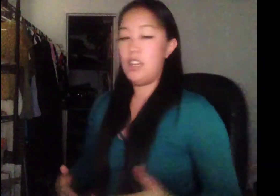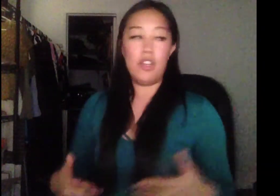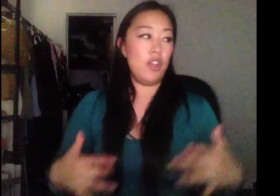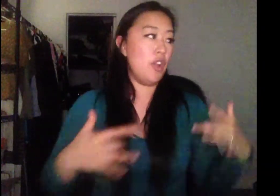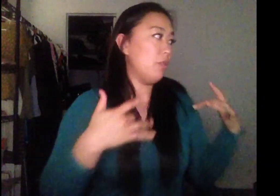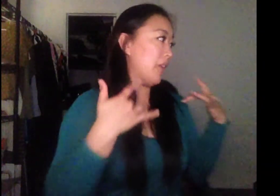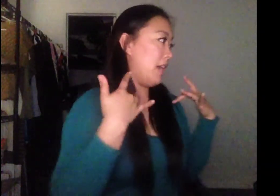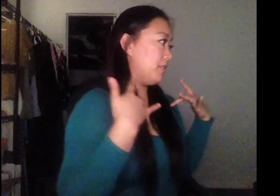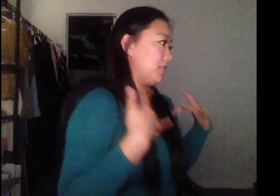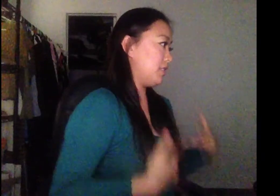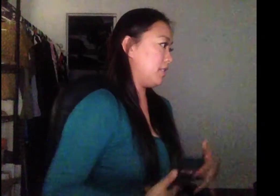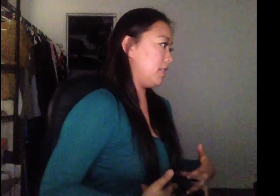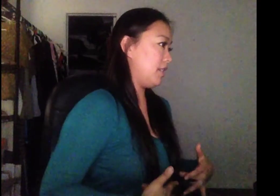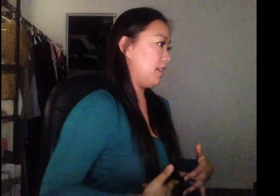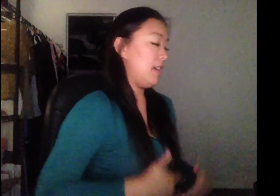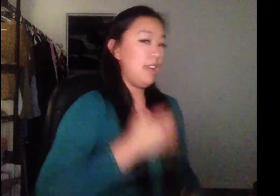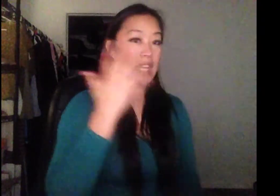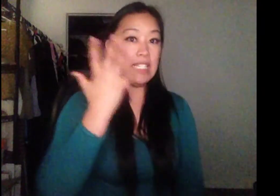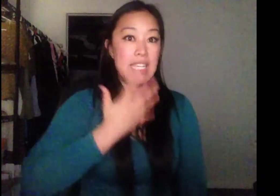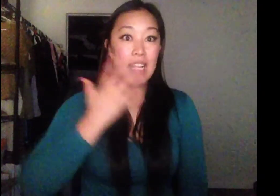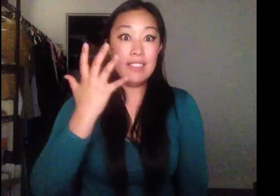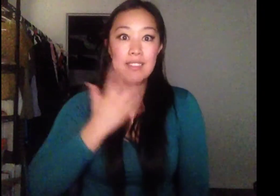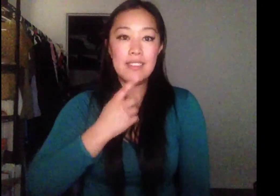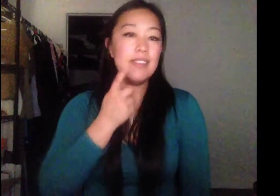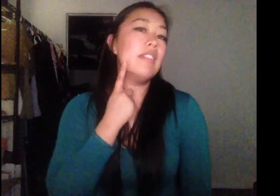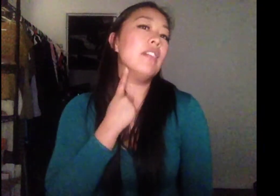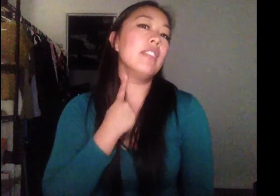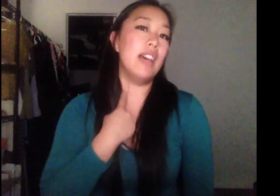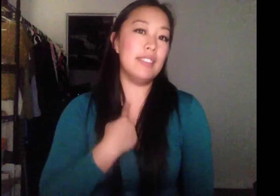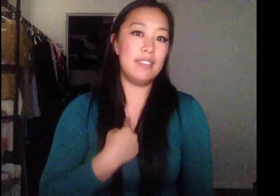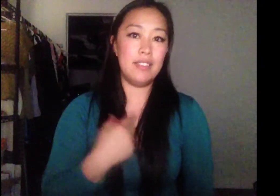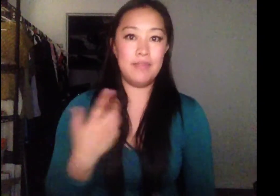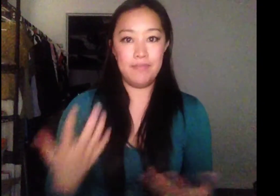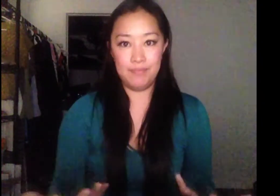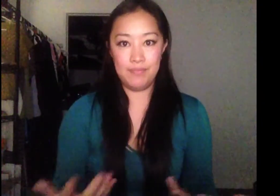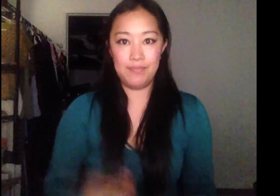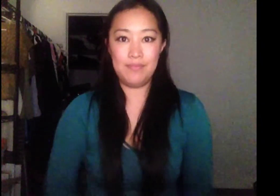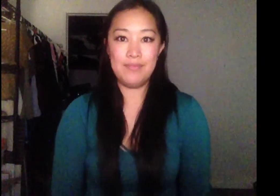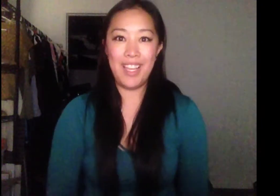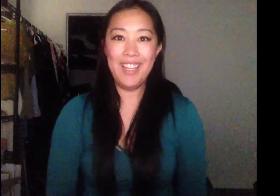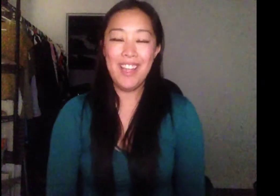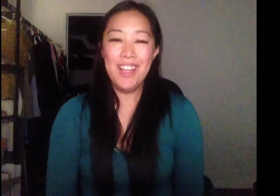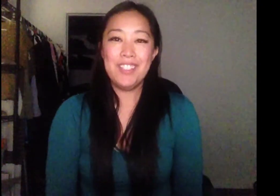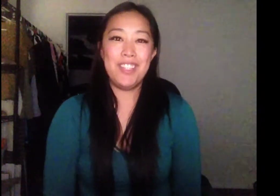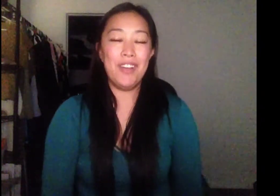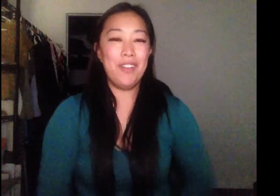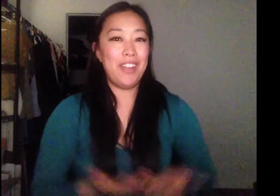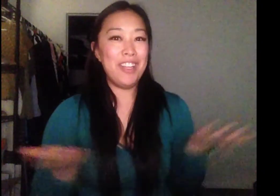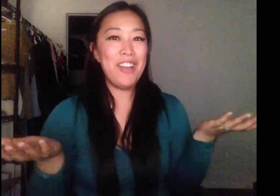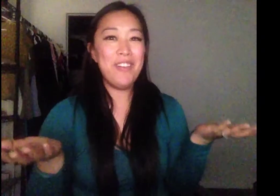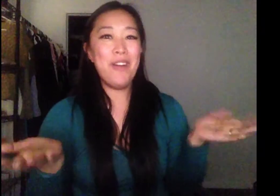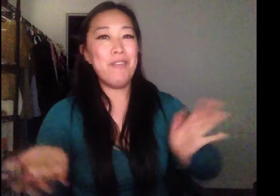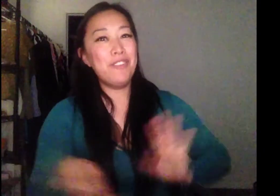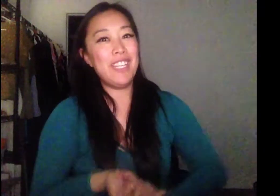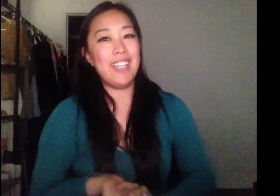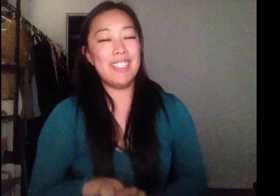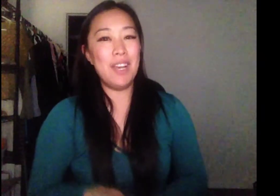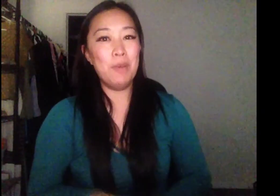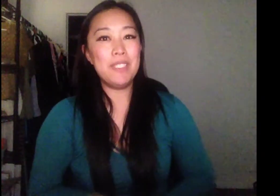no blouse, intense lust. Okay, so there you go. Hopefully this helps. And